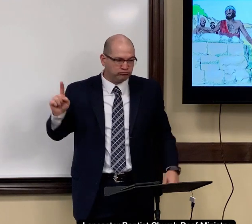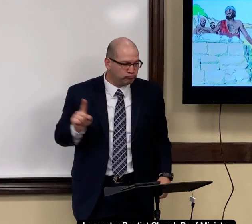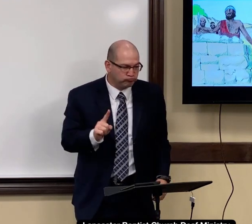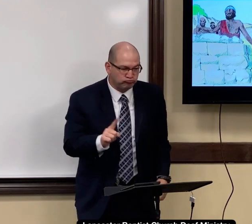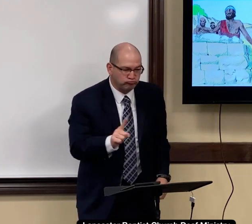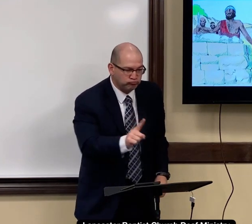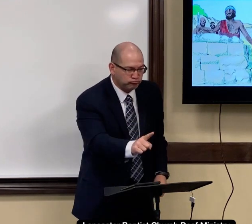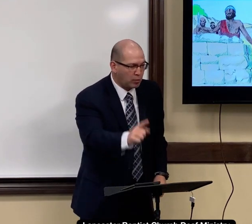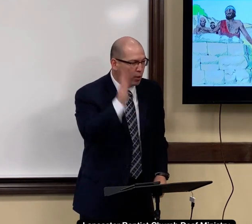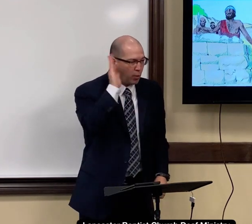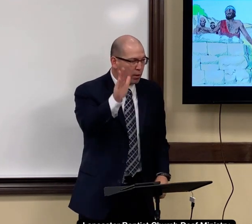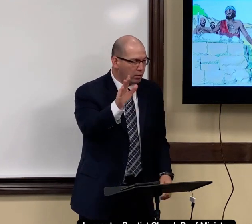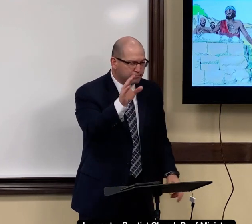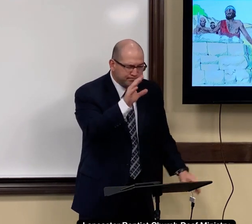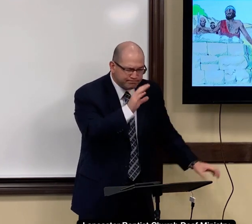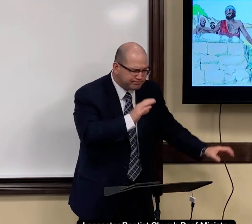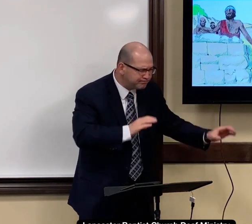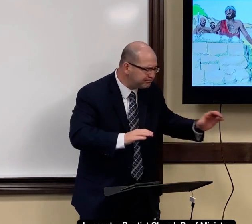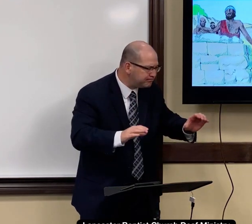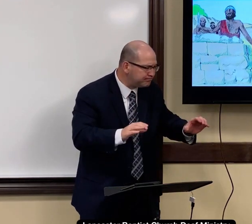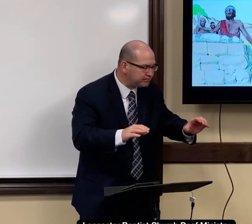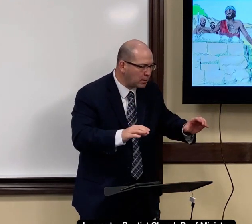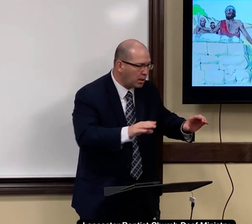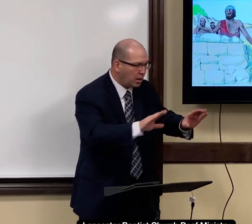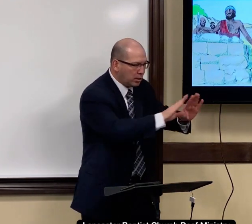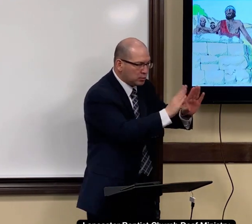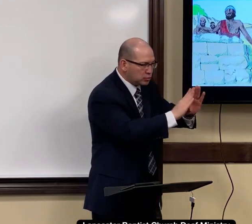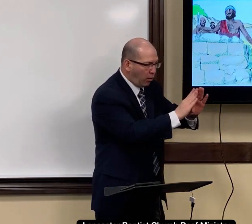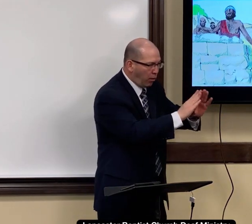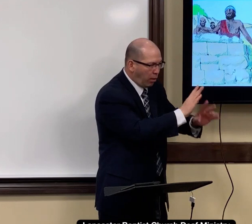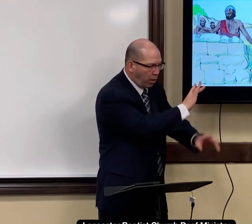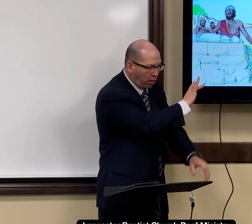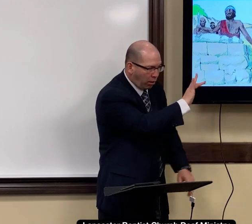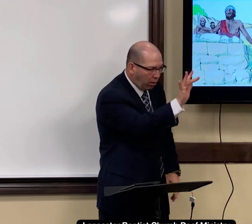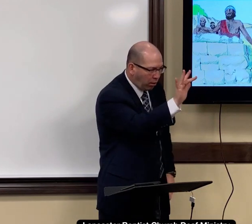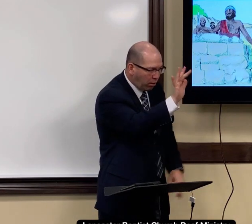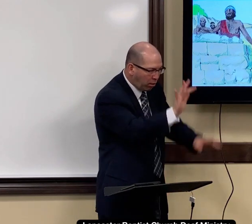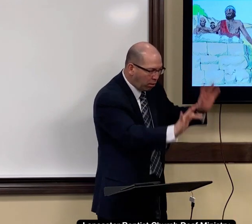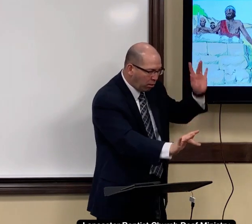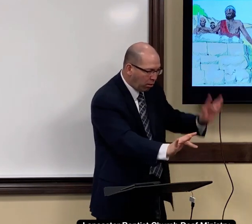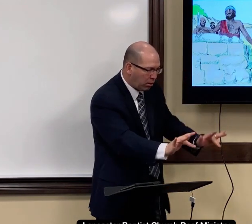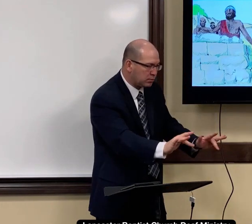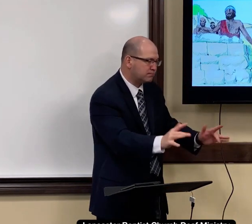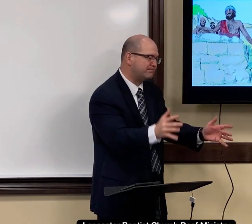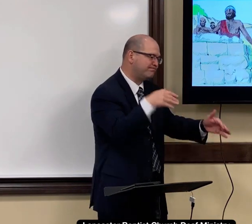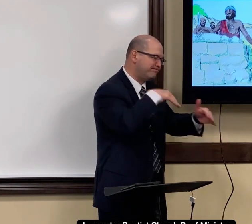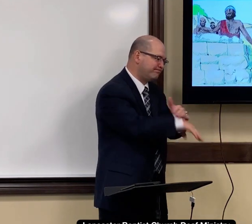because that night the angel of death went through searching to see